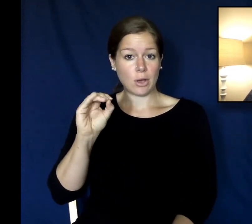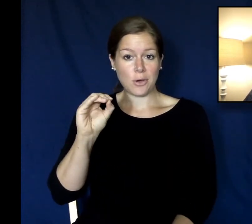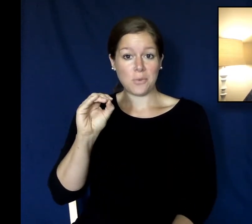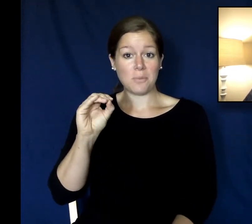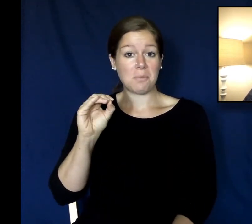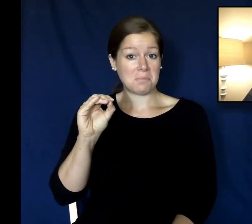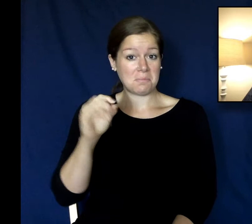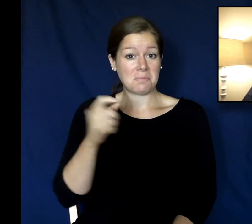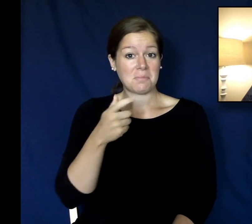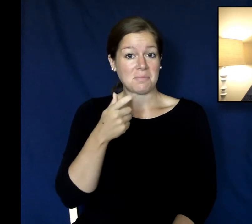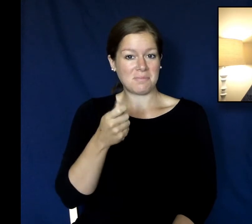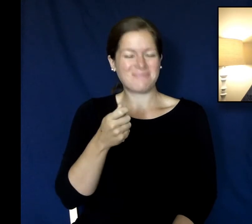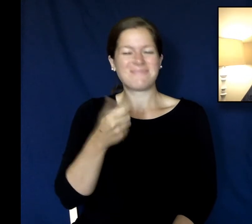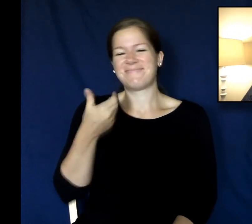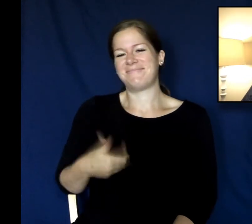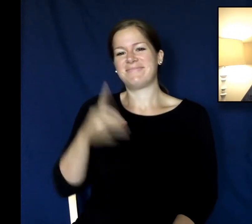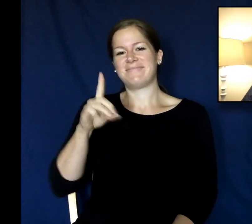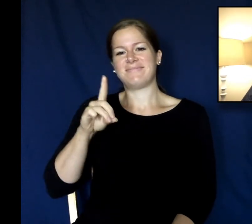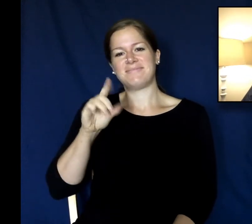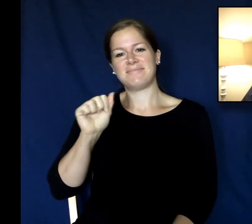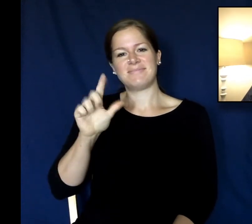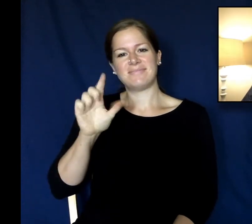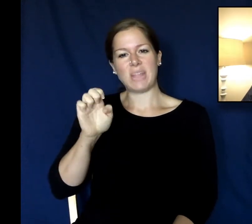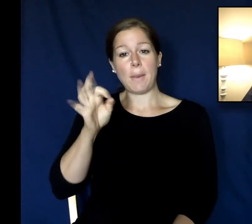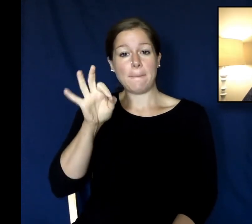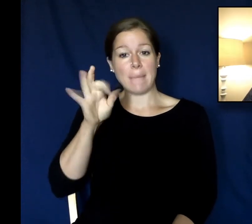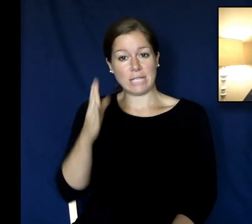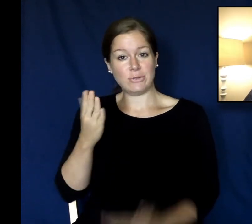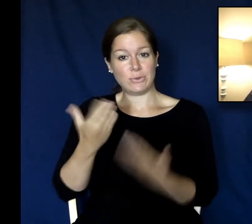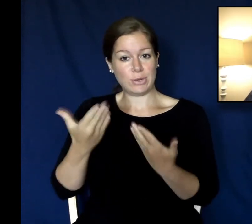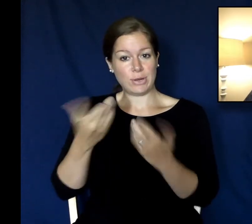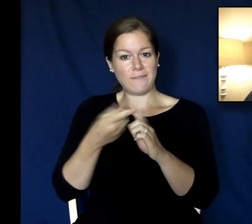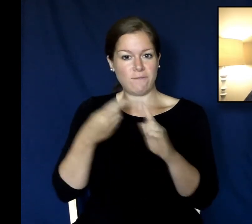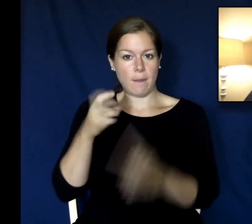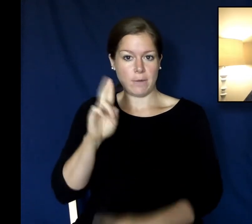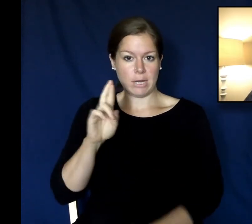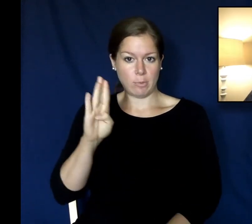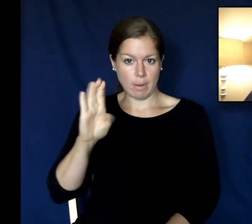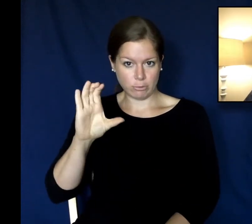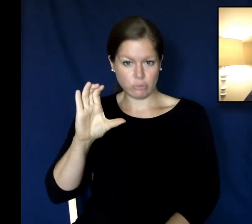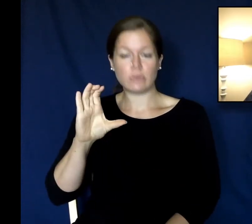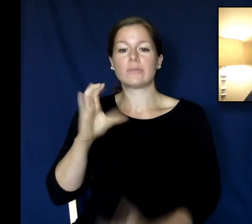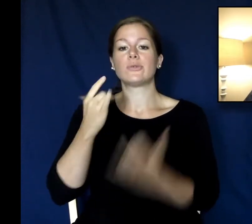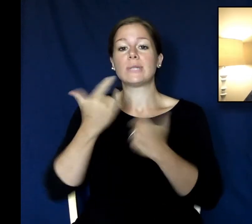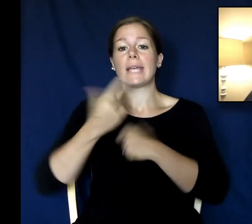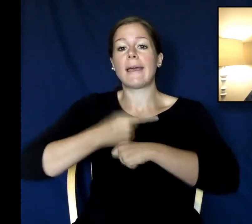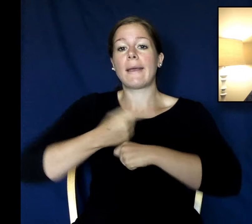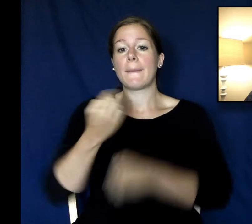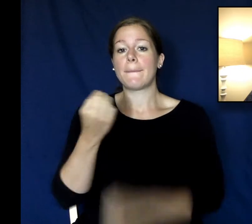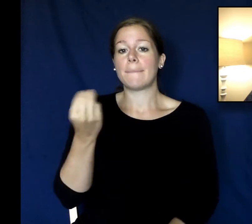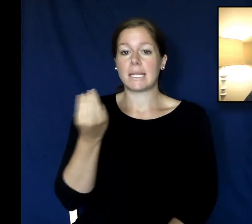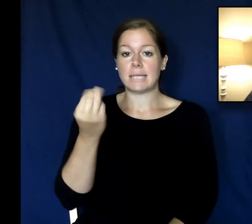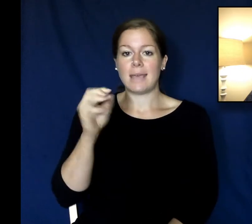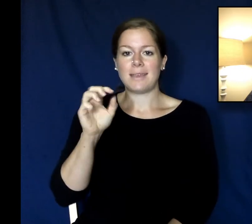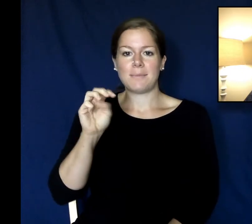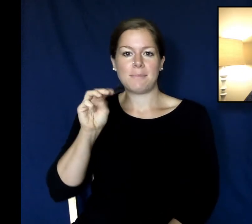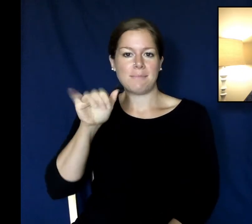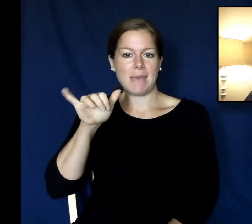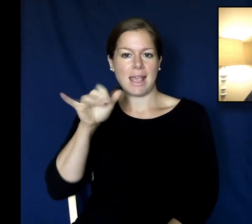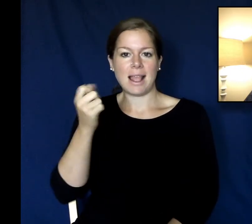name is Dale I'm one of the pastors here at Redeemer Bible Church and this is Monday May the 11th and this is the Daily